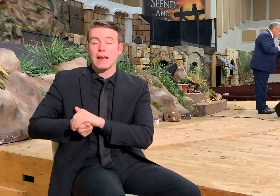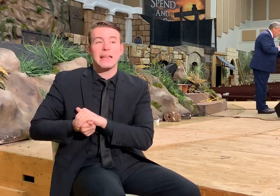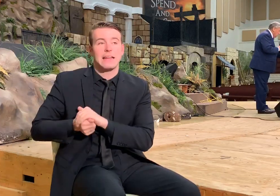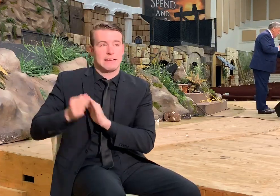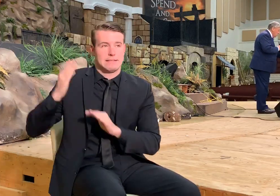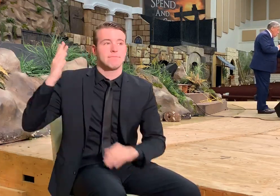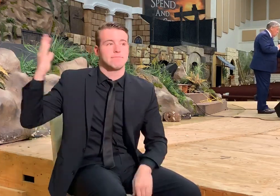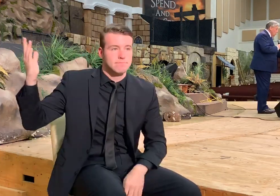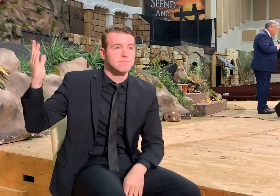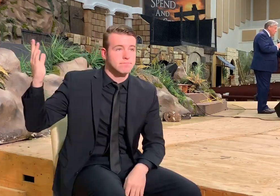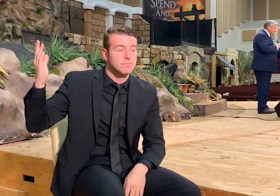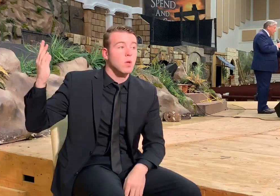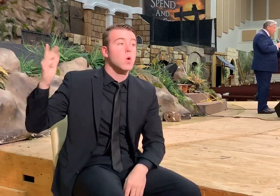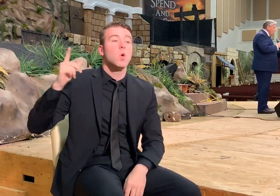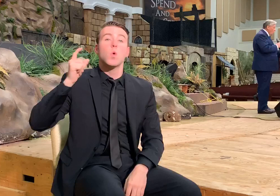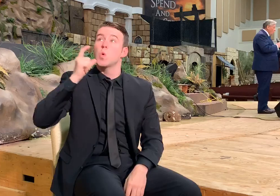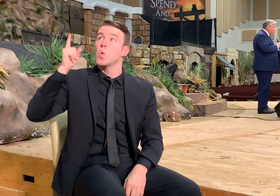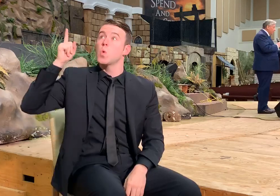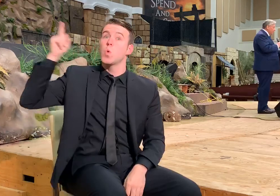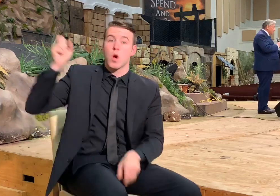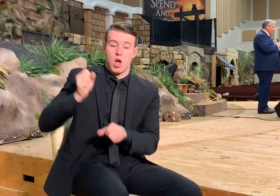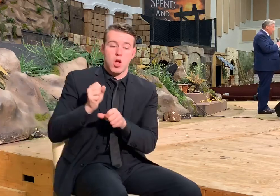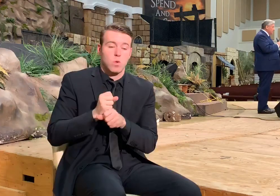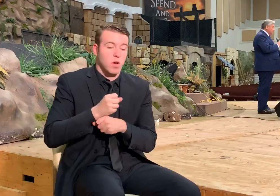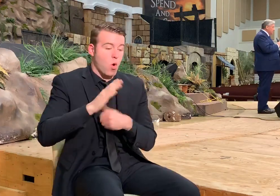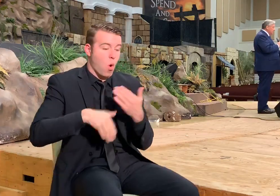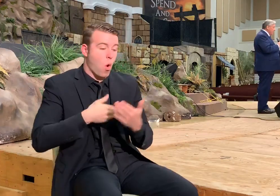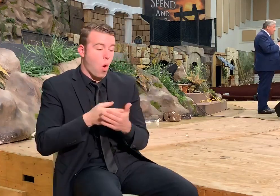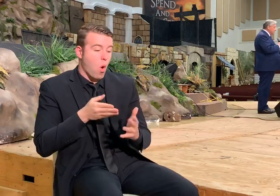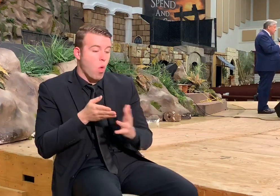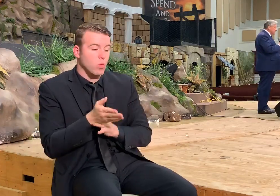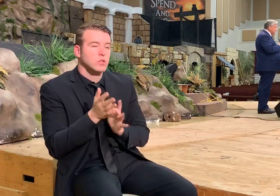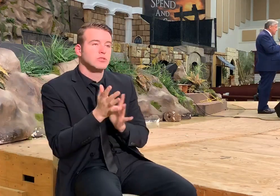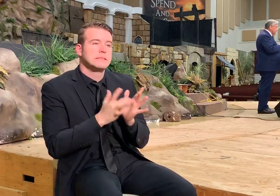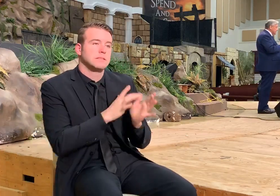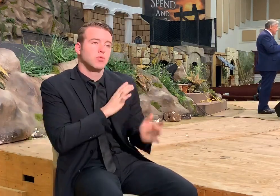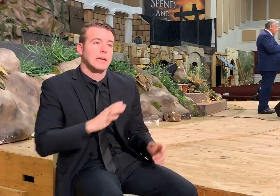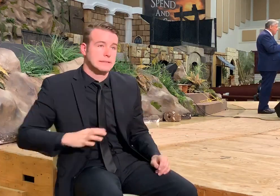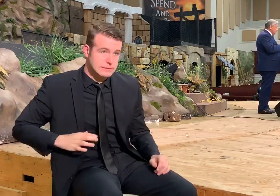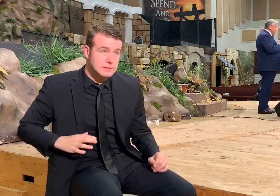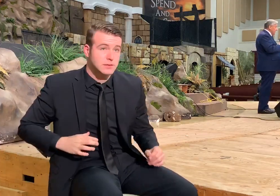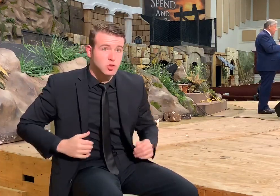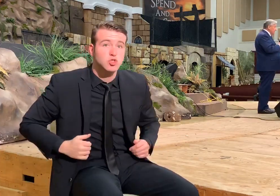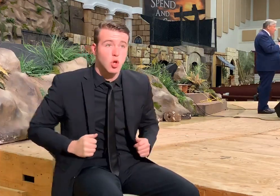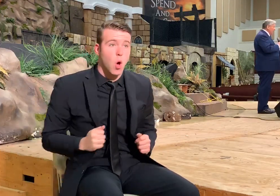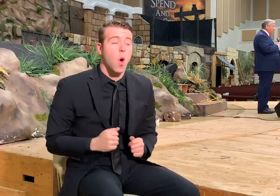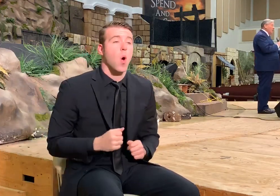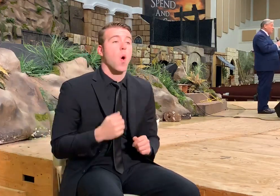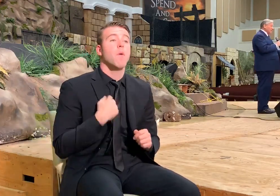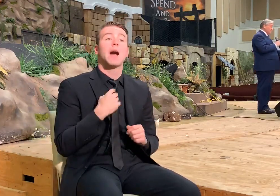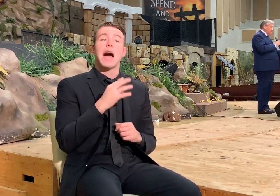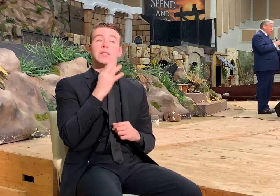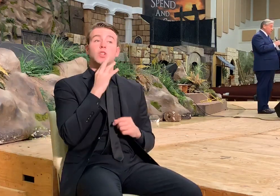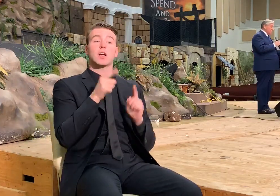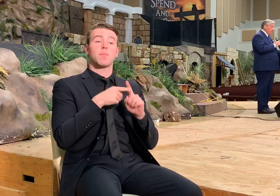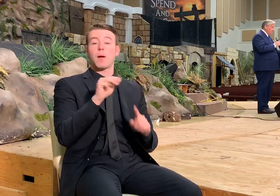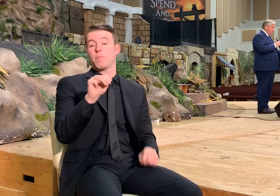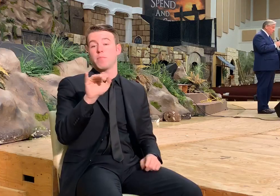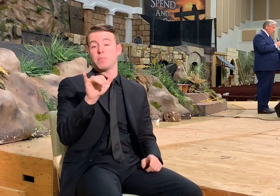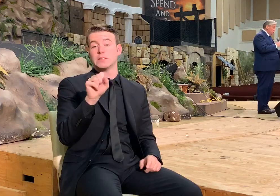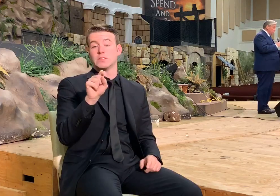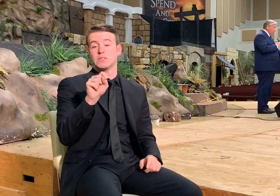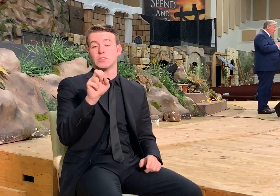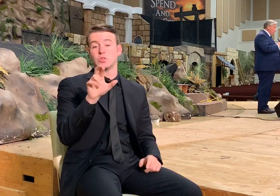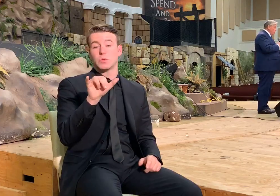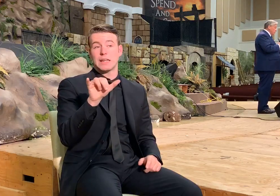God who created all things by Jesus Christ. So, we're talking here, when I talk about the mystery of